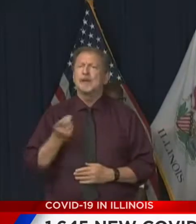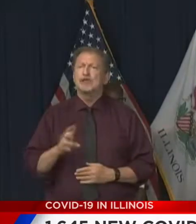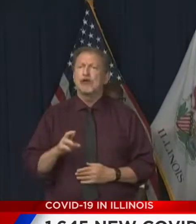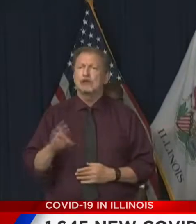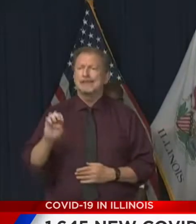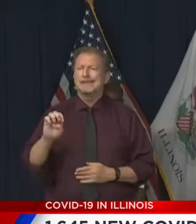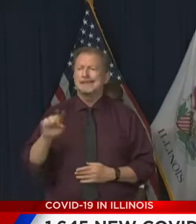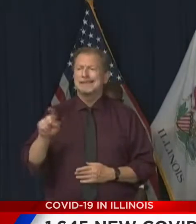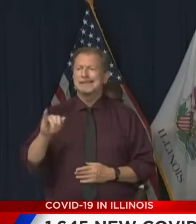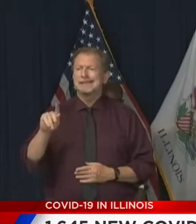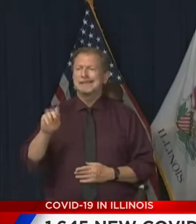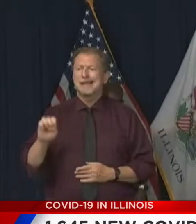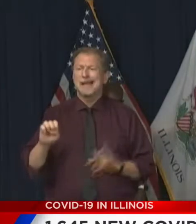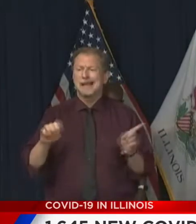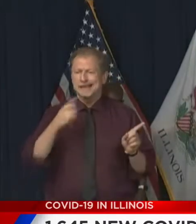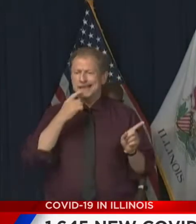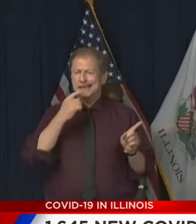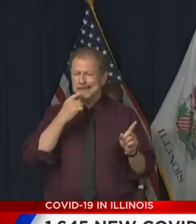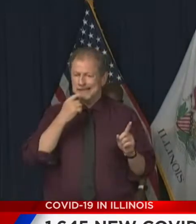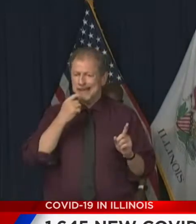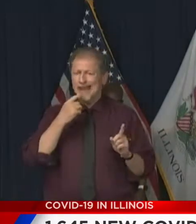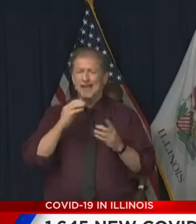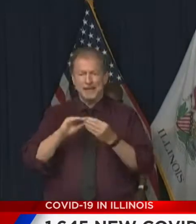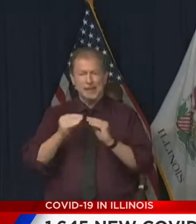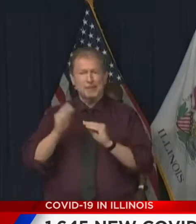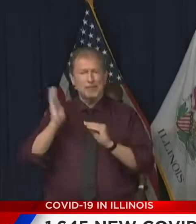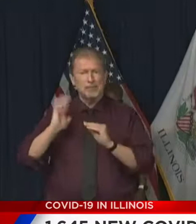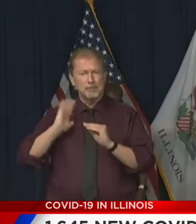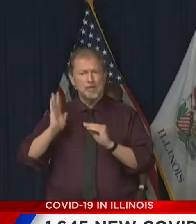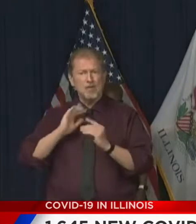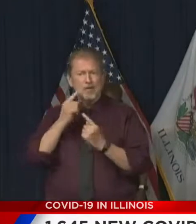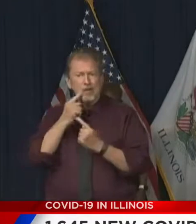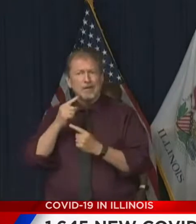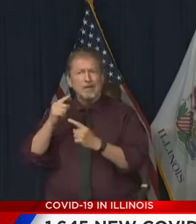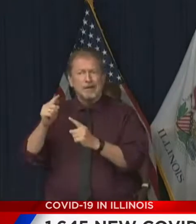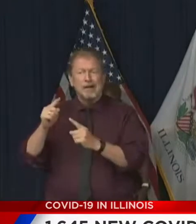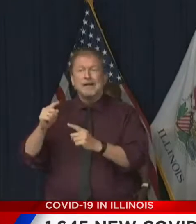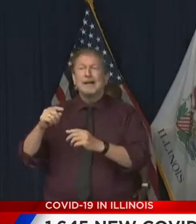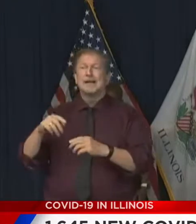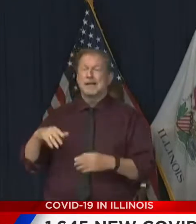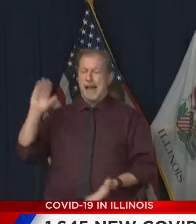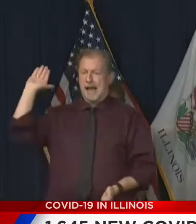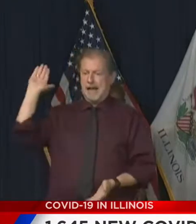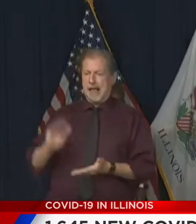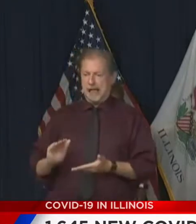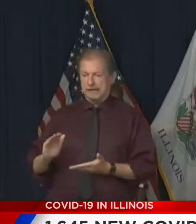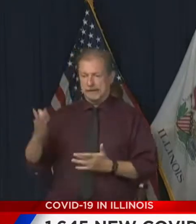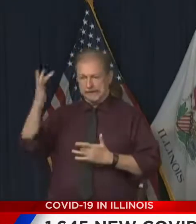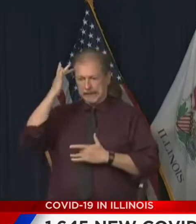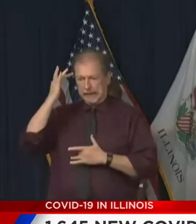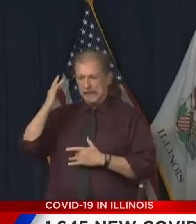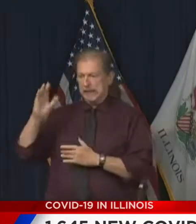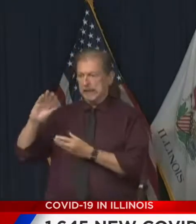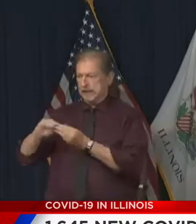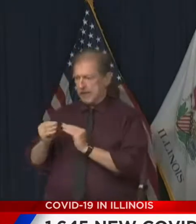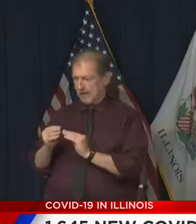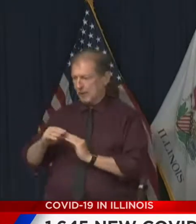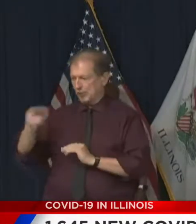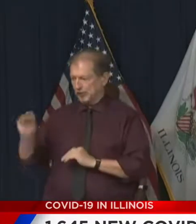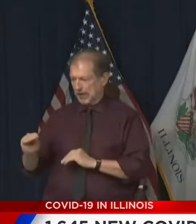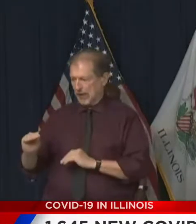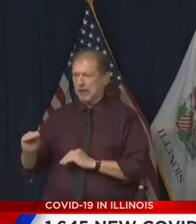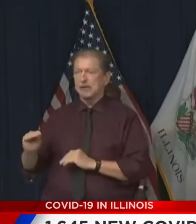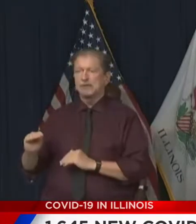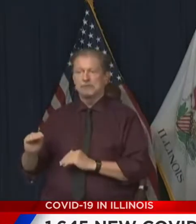the numbers were looking good in May. They were going down on all measures. And the numbers were going the wrong way in